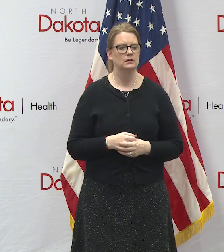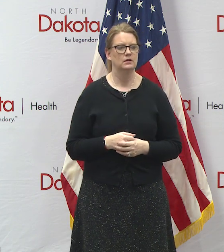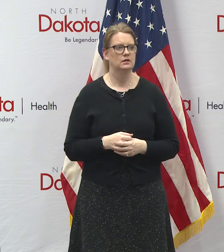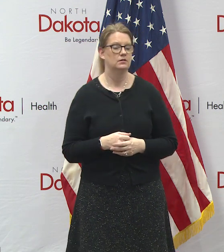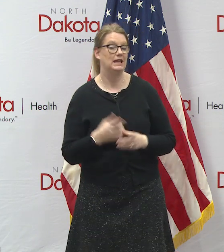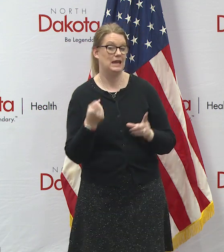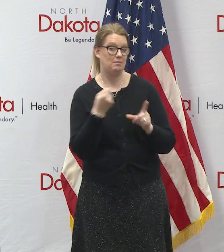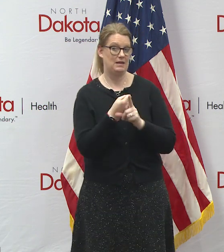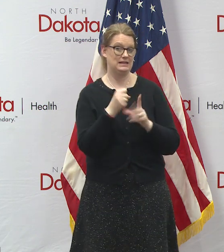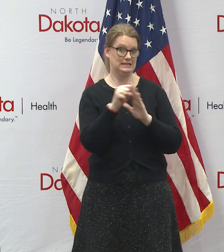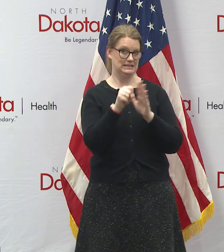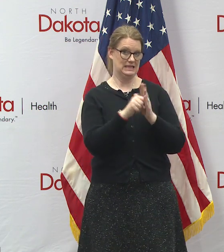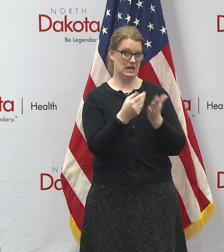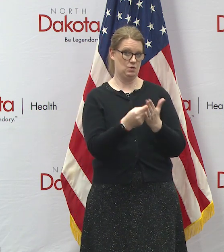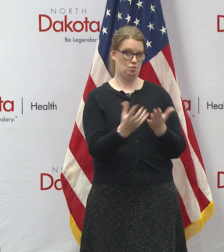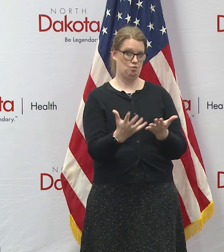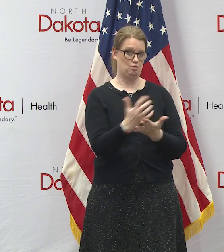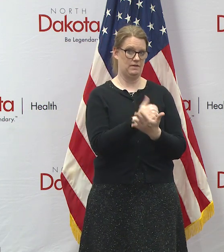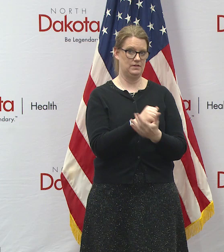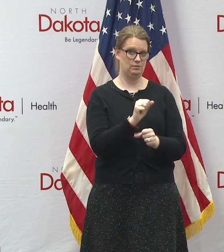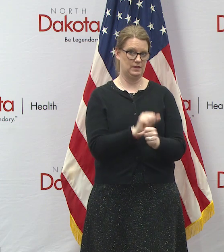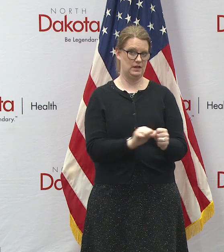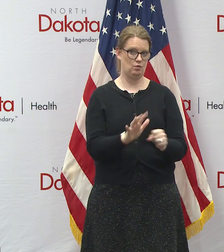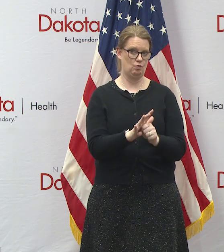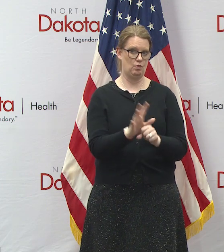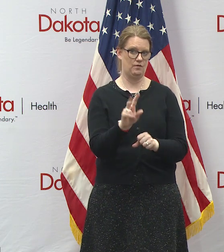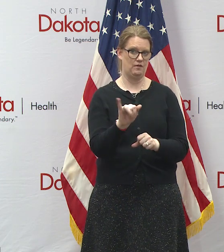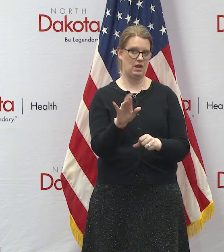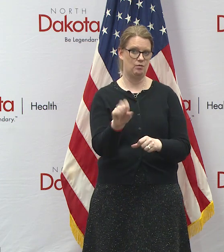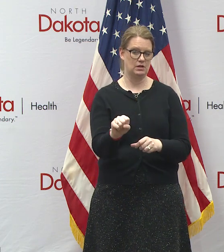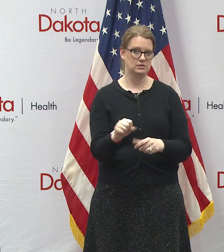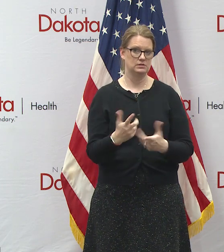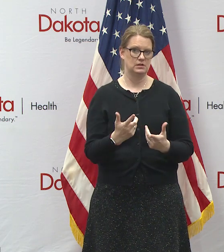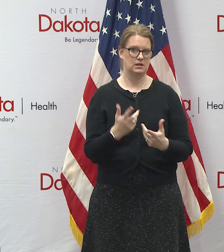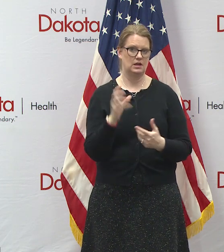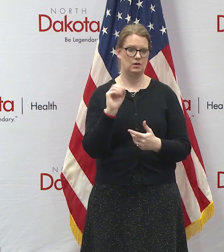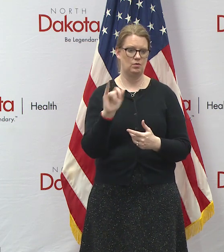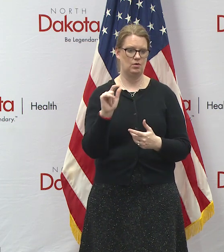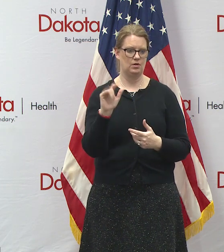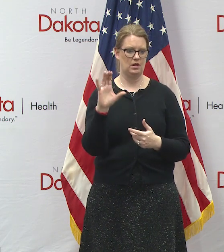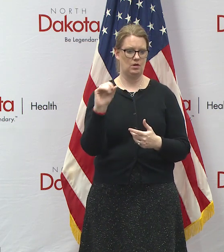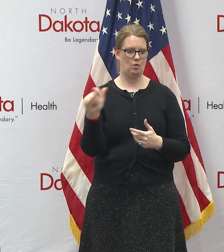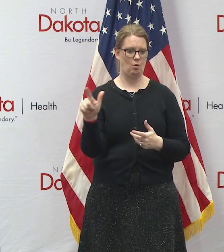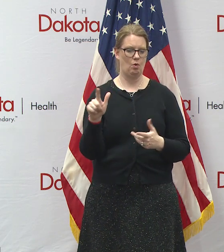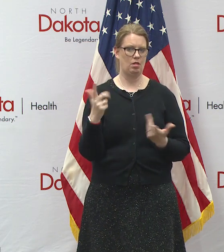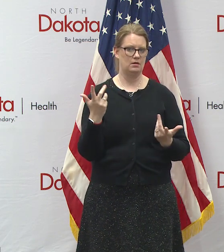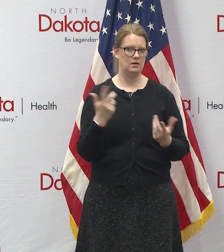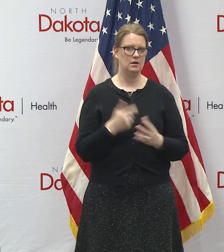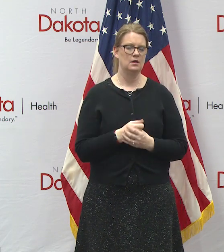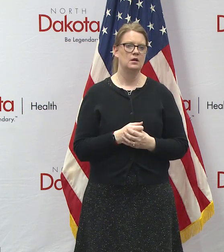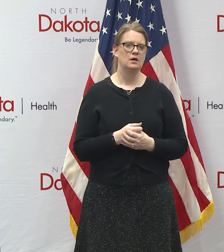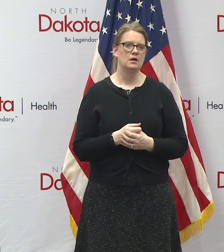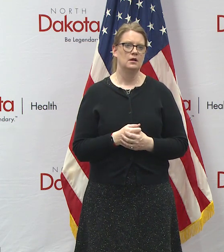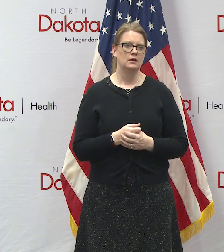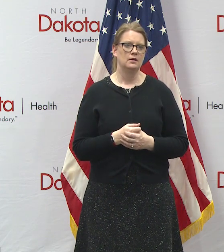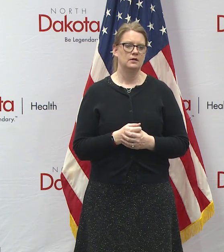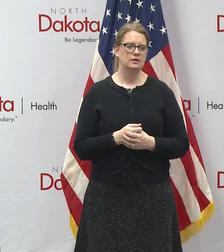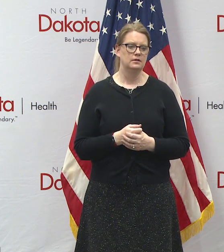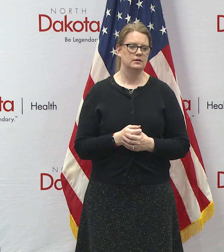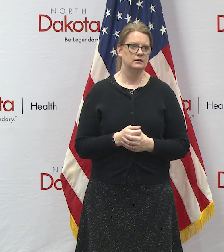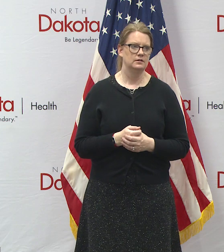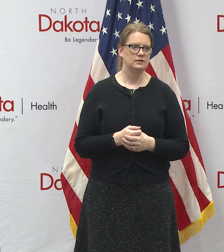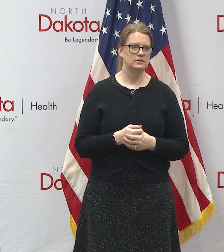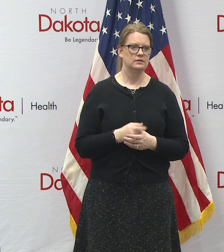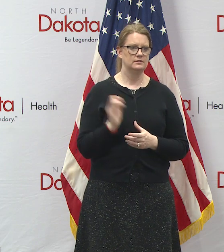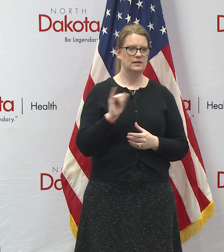impact on state revenues do we see from the coronavirus impact on oil and coal industries and as mentioned with uh with